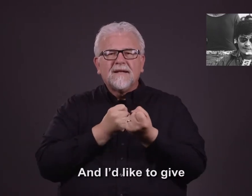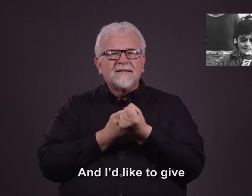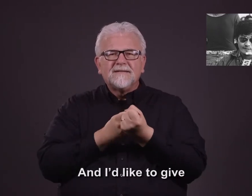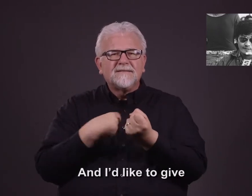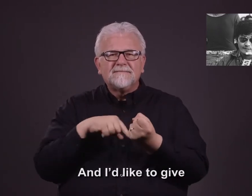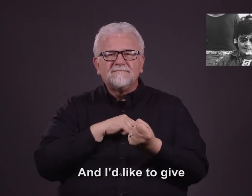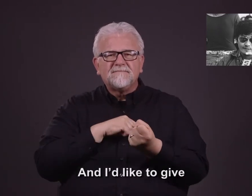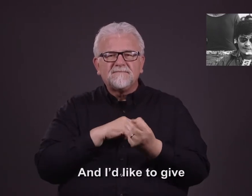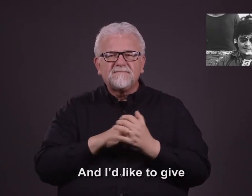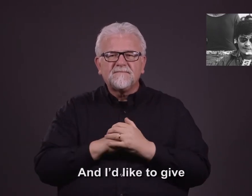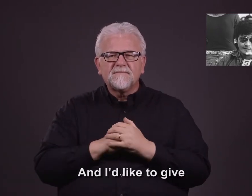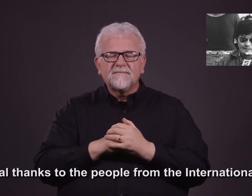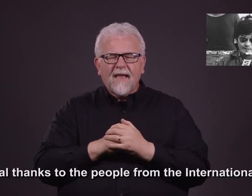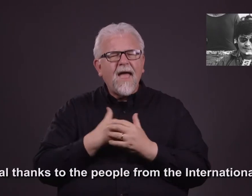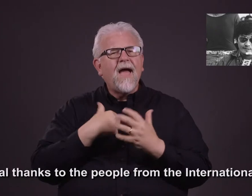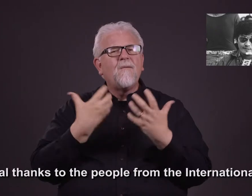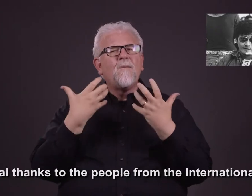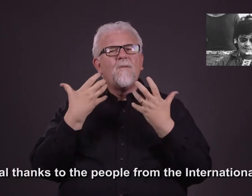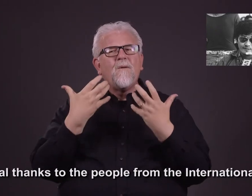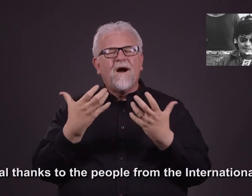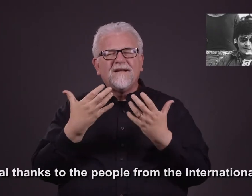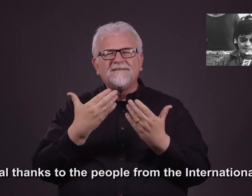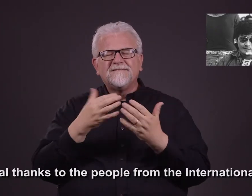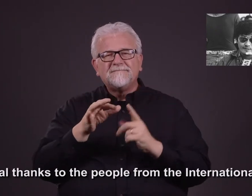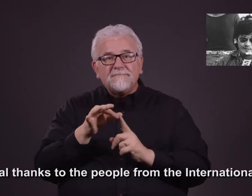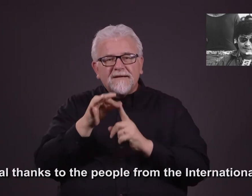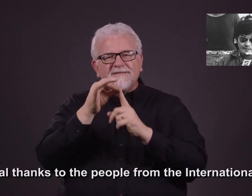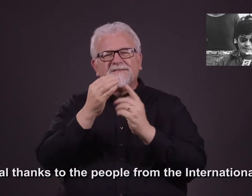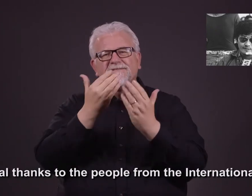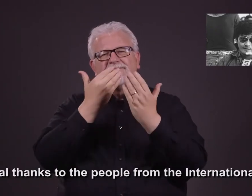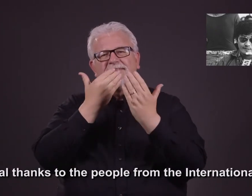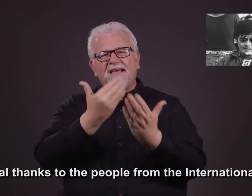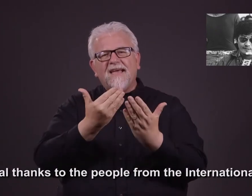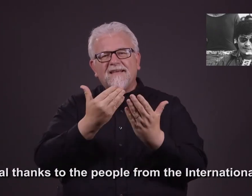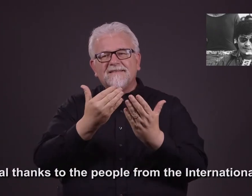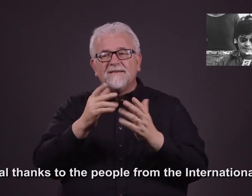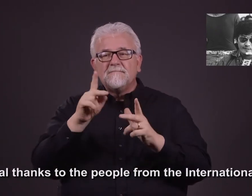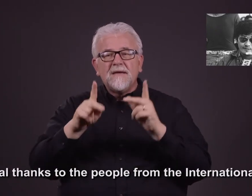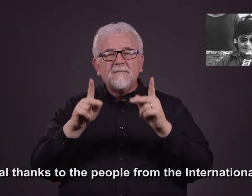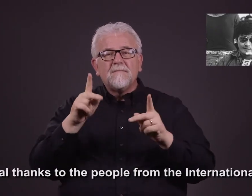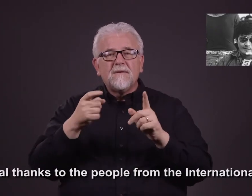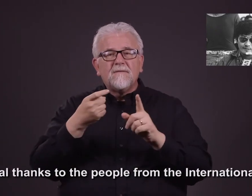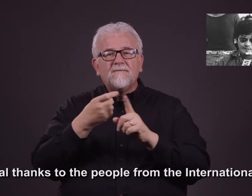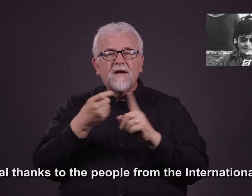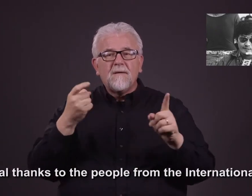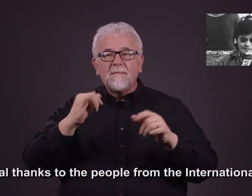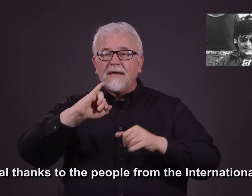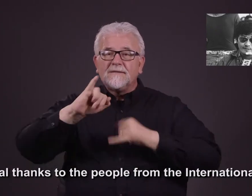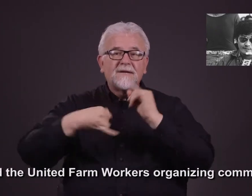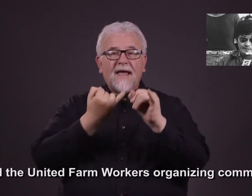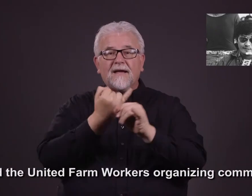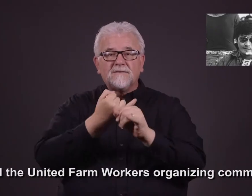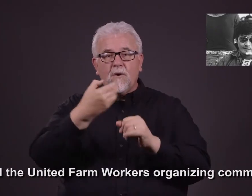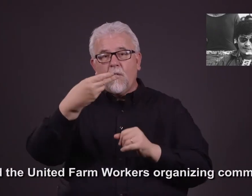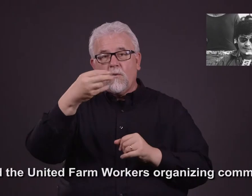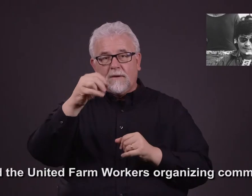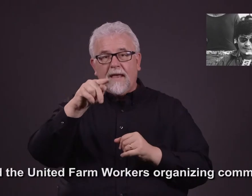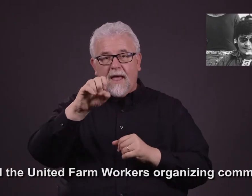I'd like to give special thanks to the people from the International Hotel and the